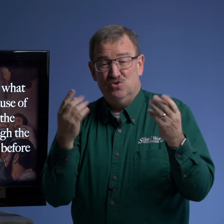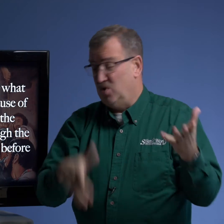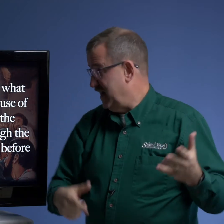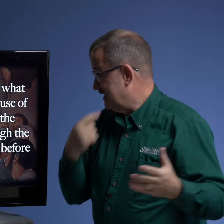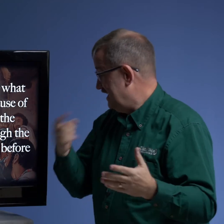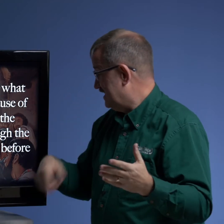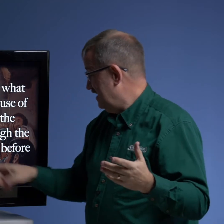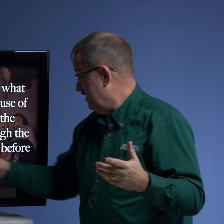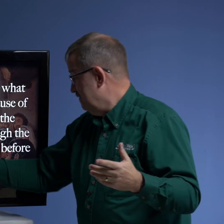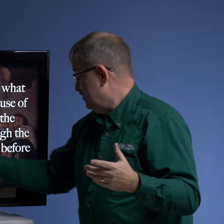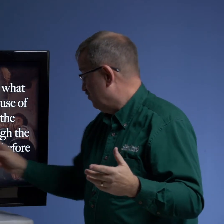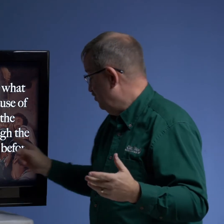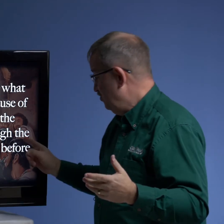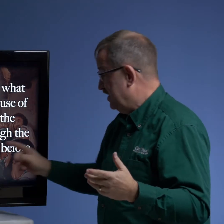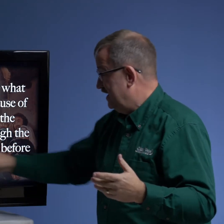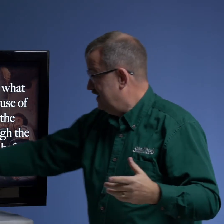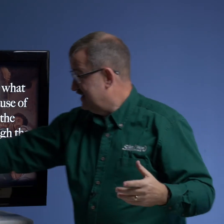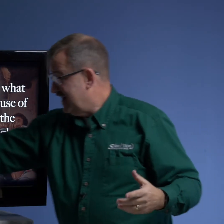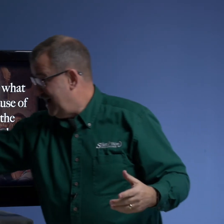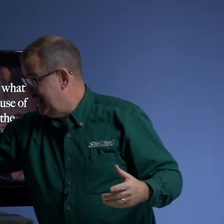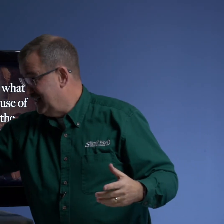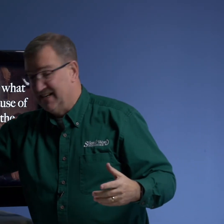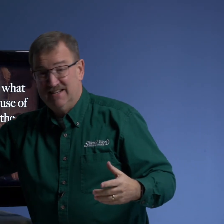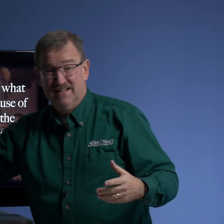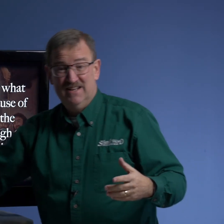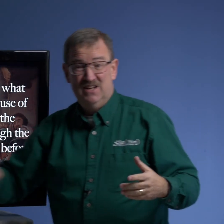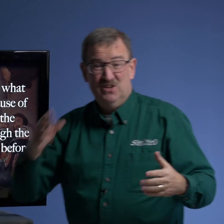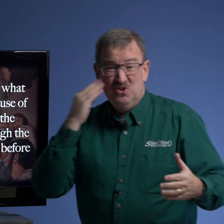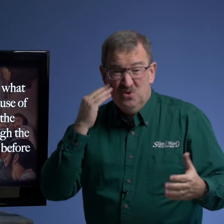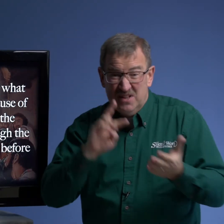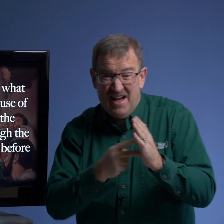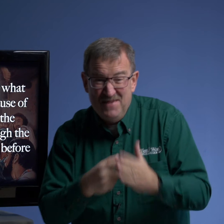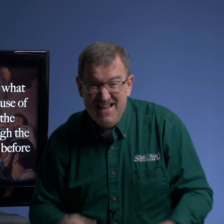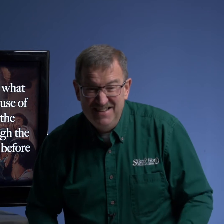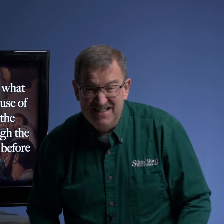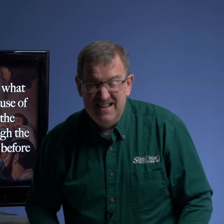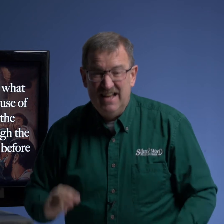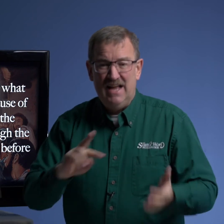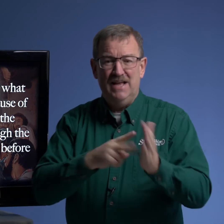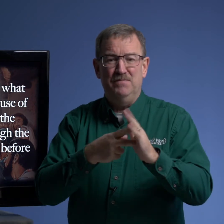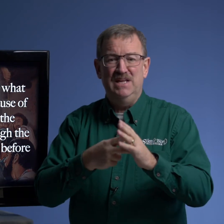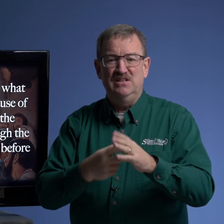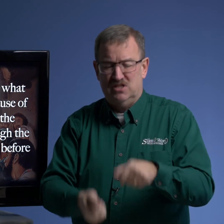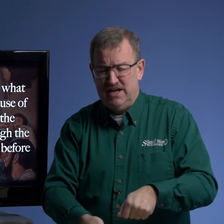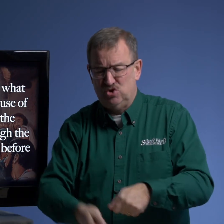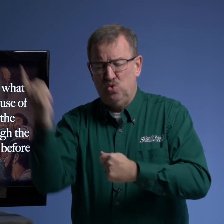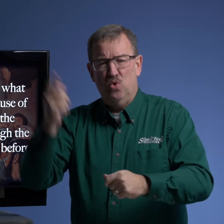do what it says here through the tiling do you know what that means it means they tore